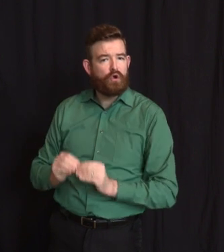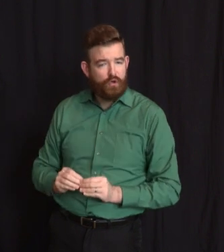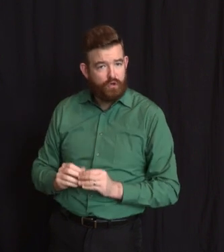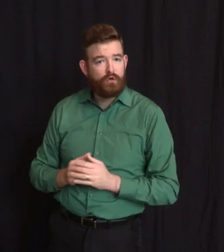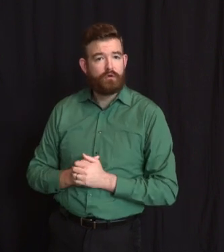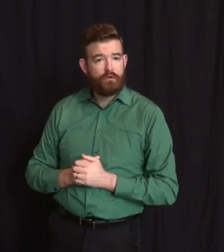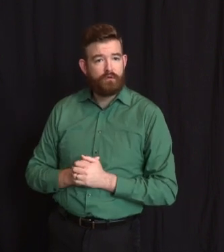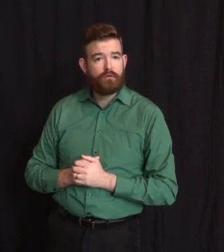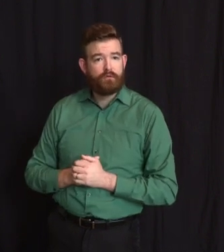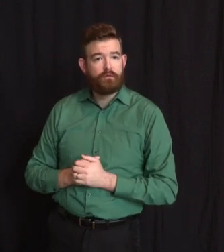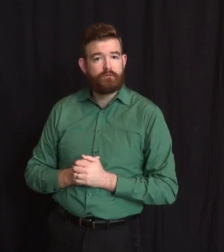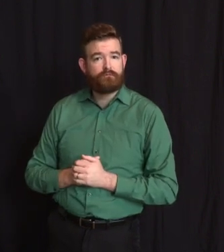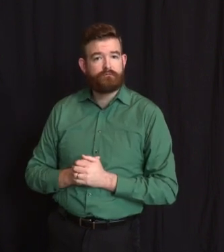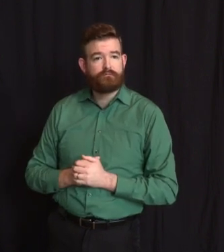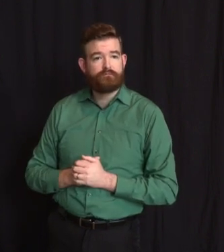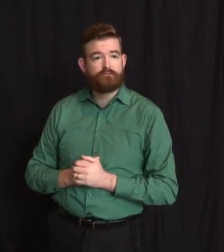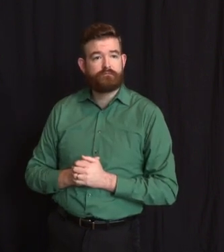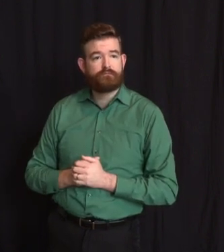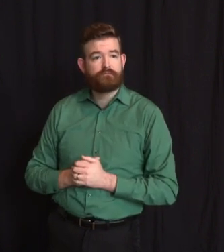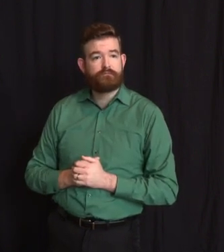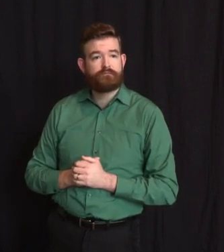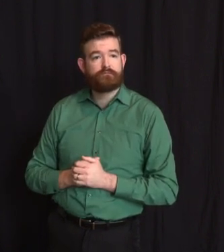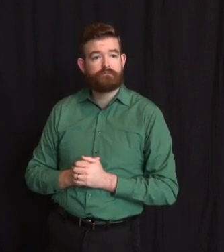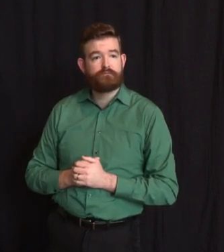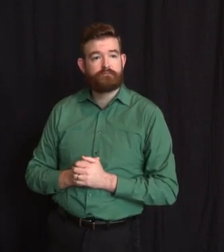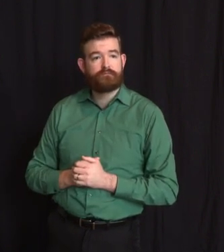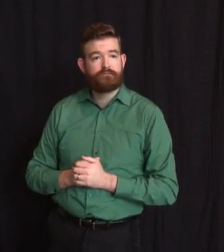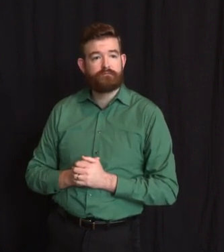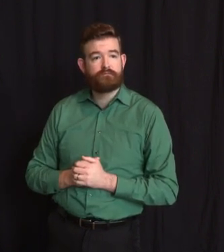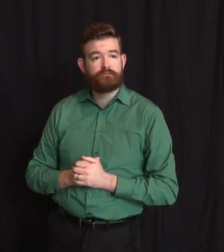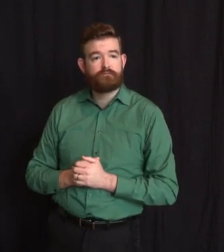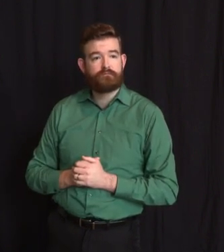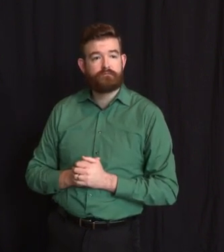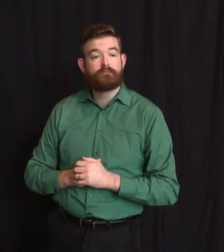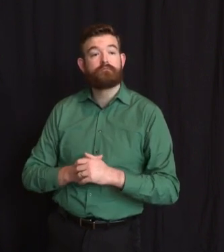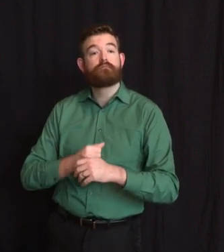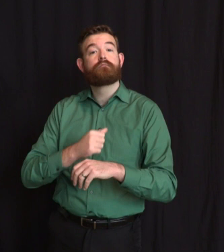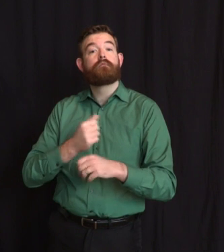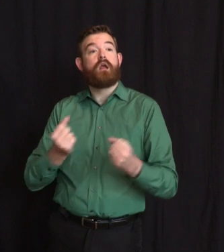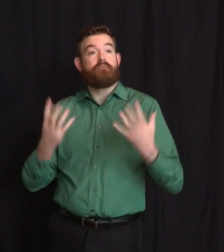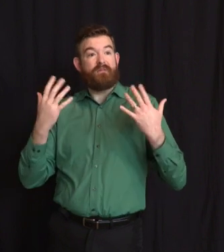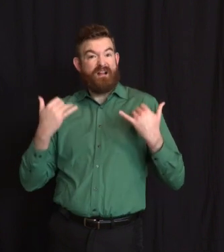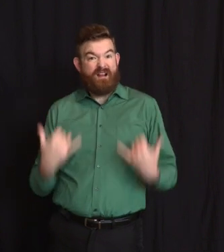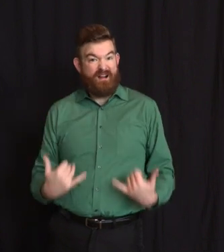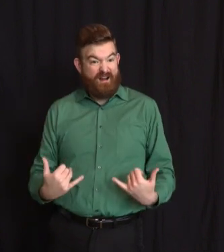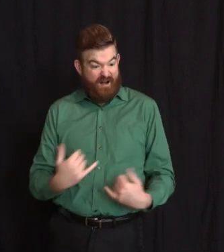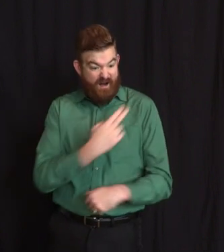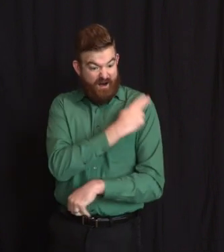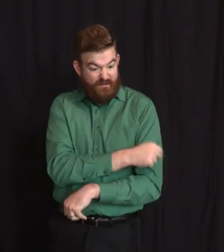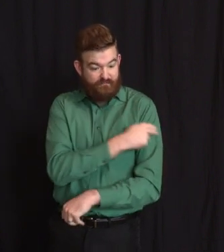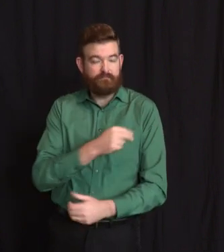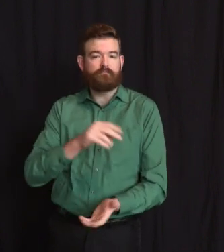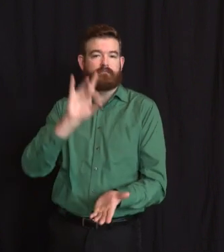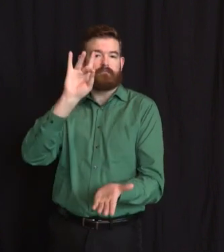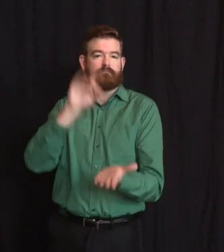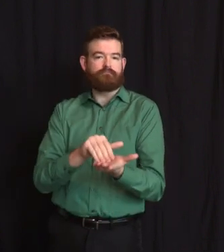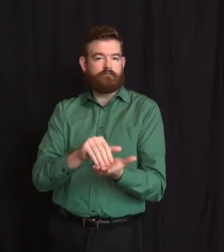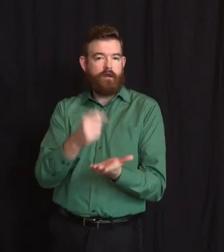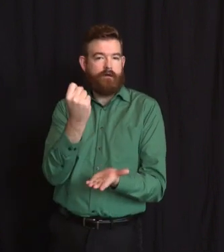p.m. evening, 8,011 residents were reported hospitalized, of whom 1,961 were